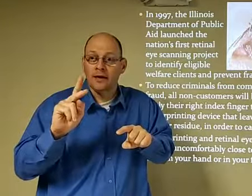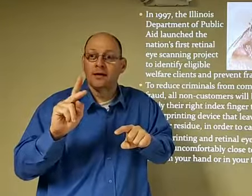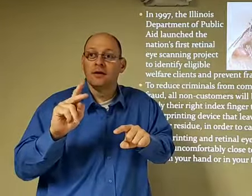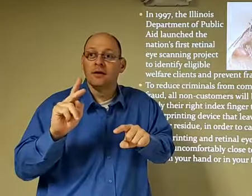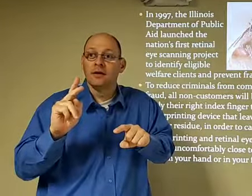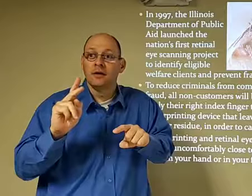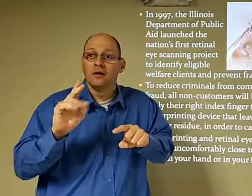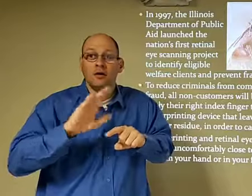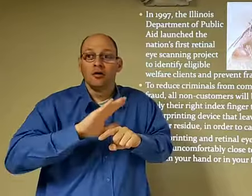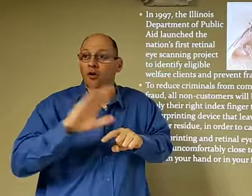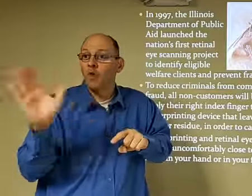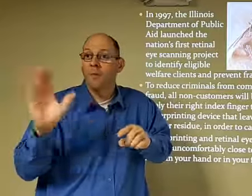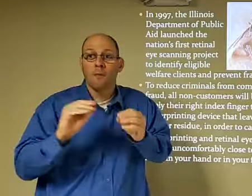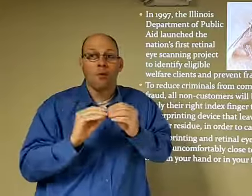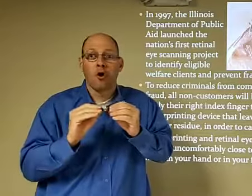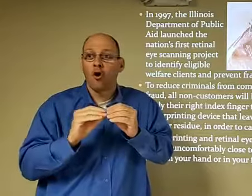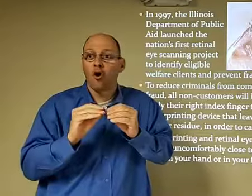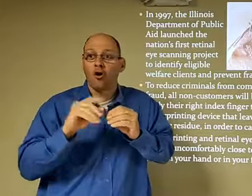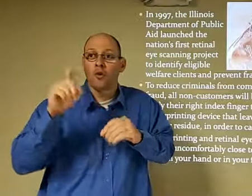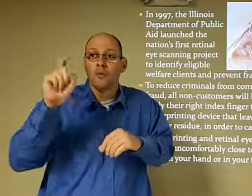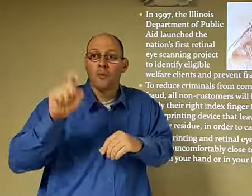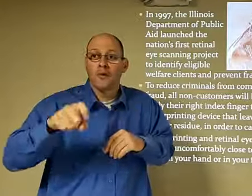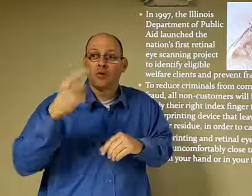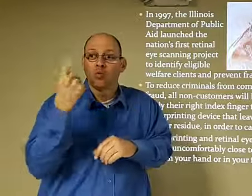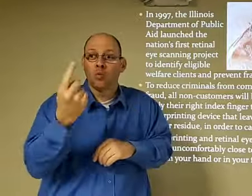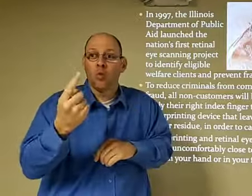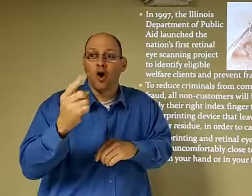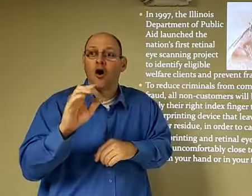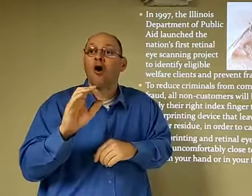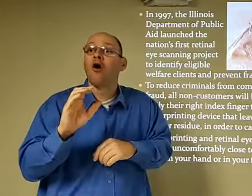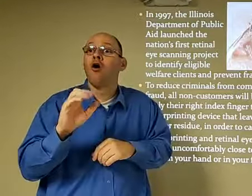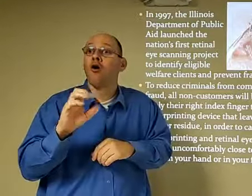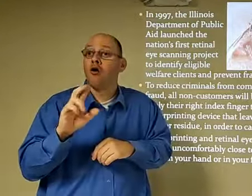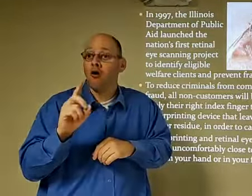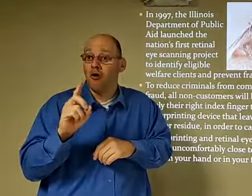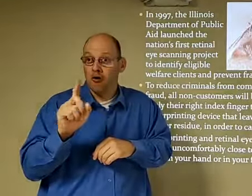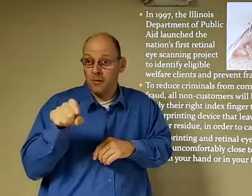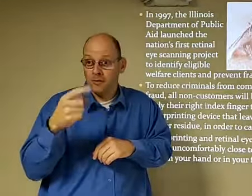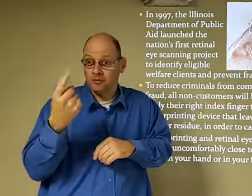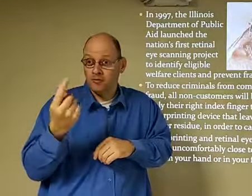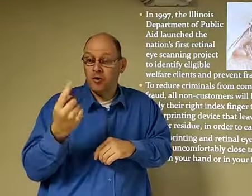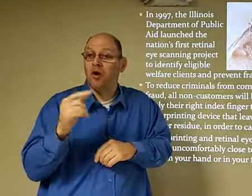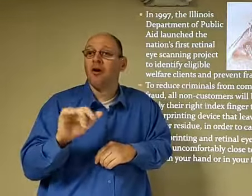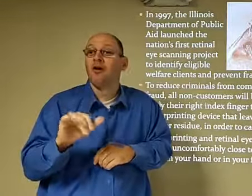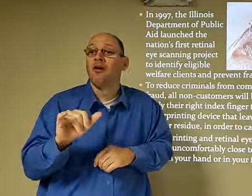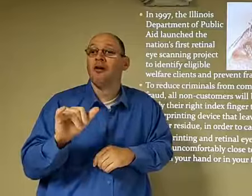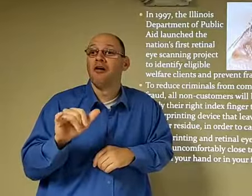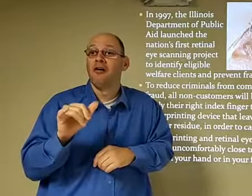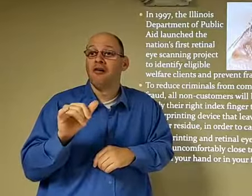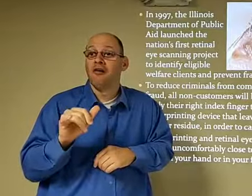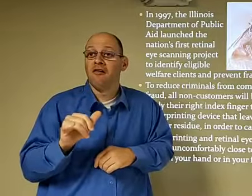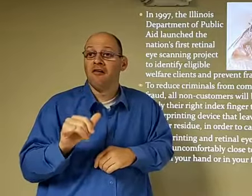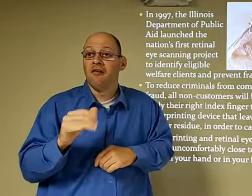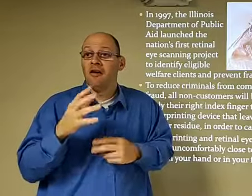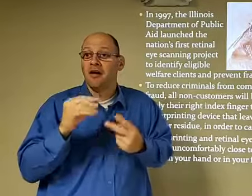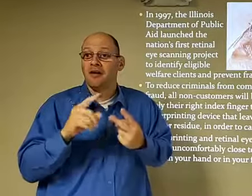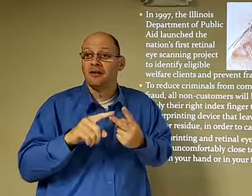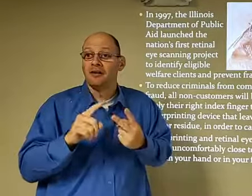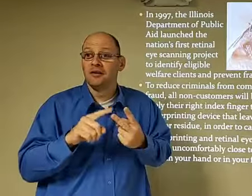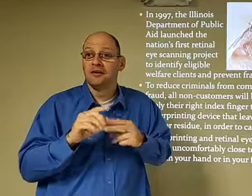multiple cards and so forth, like credit cards. Someone's sharing with this person that they may have to eliminate their